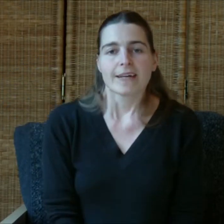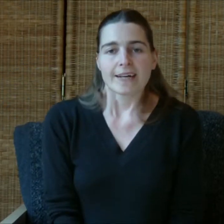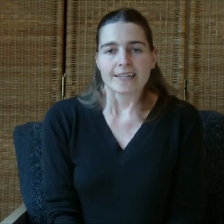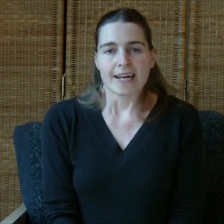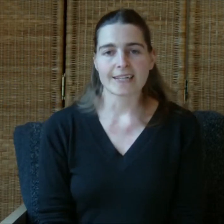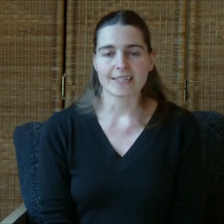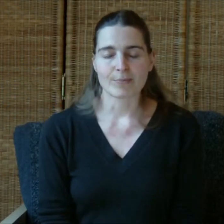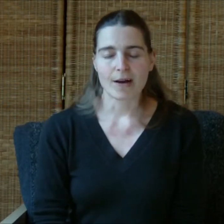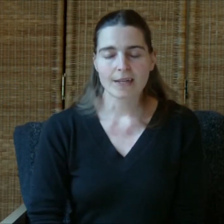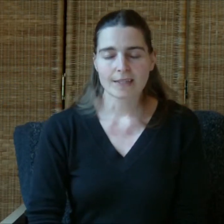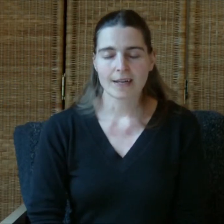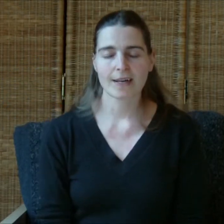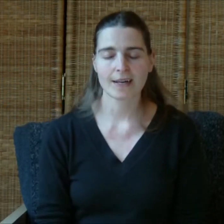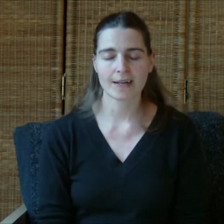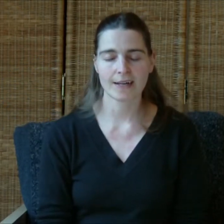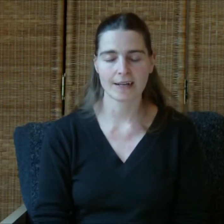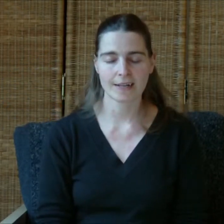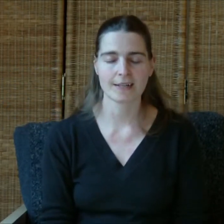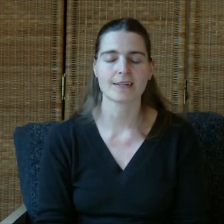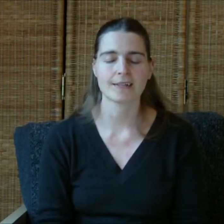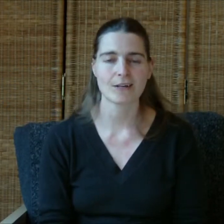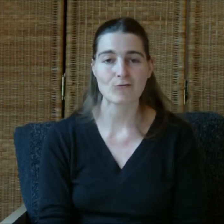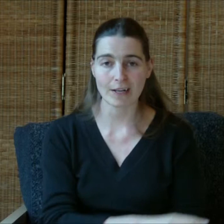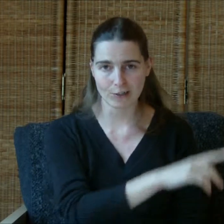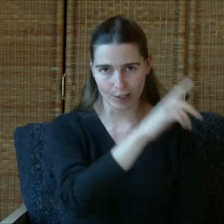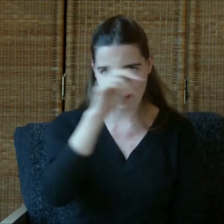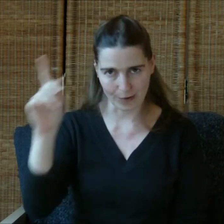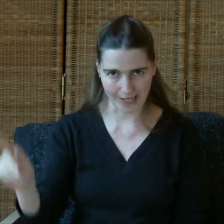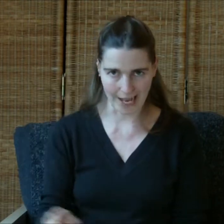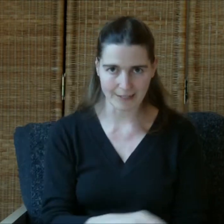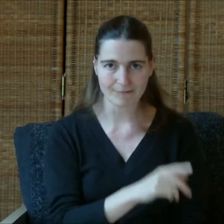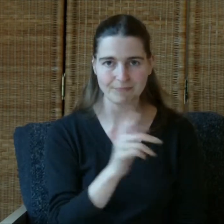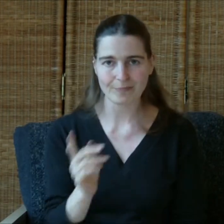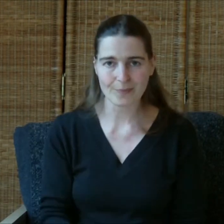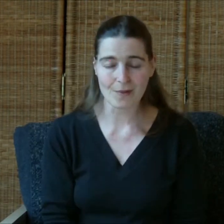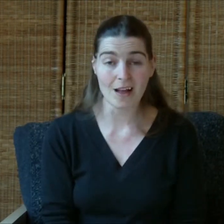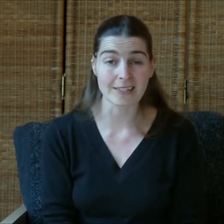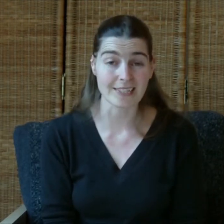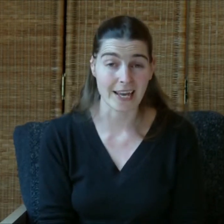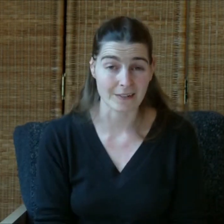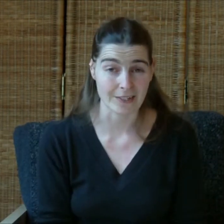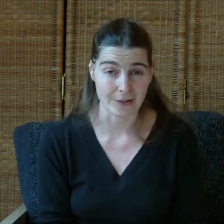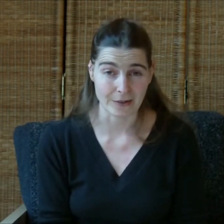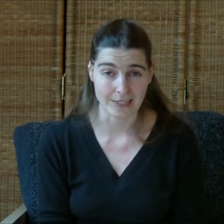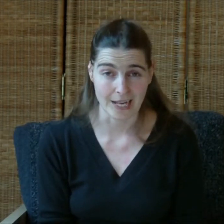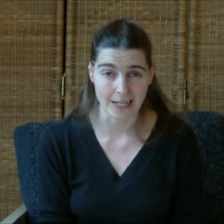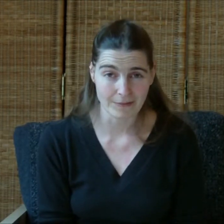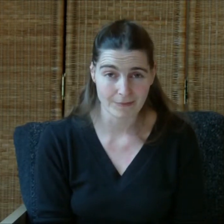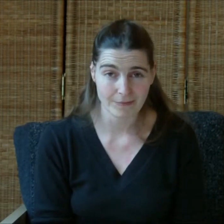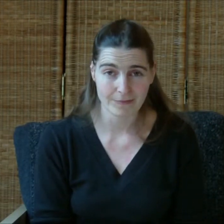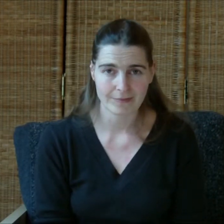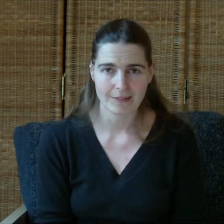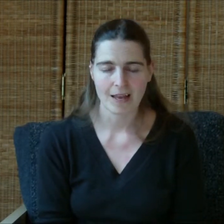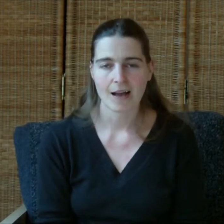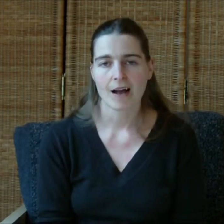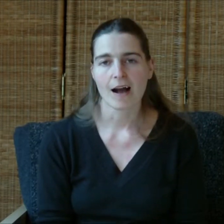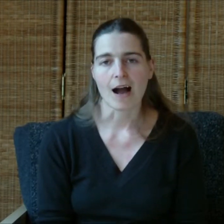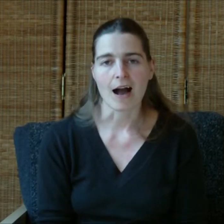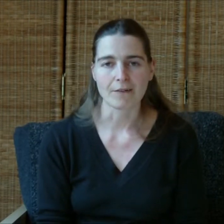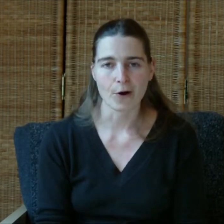Take a deep breath. Rate your number again. On the scale of zero to ten. I hope